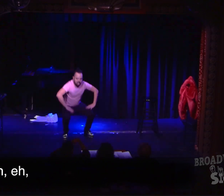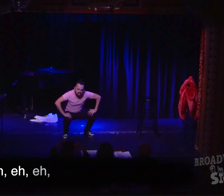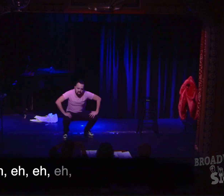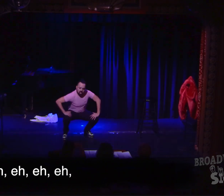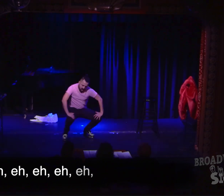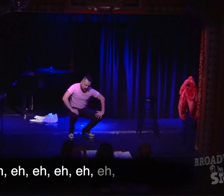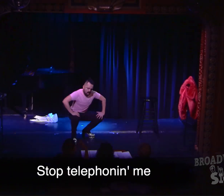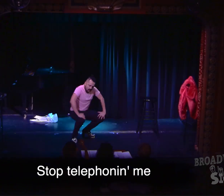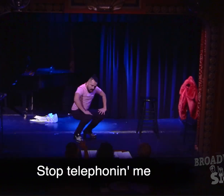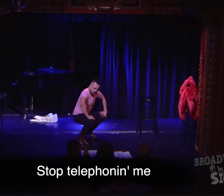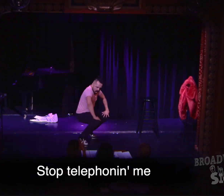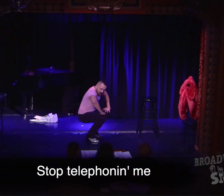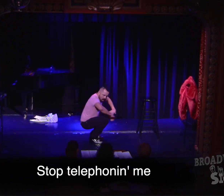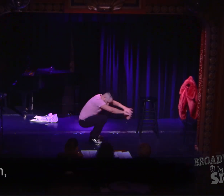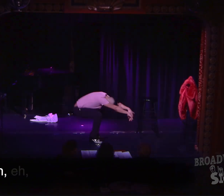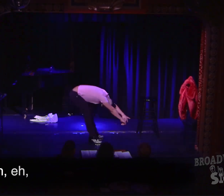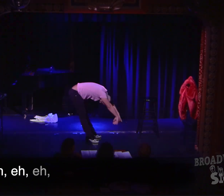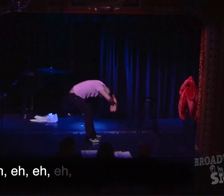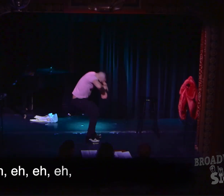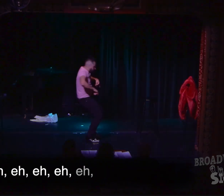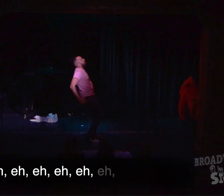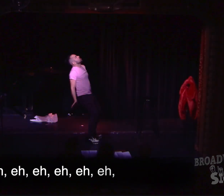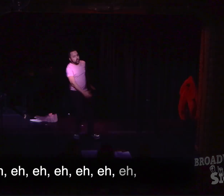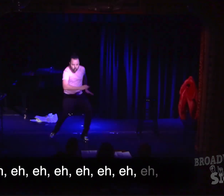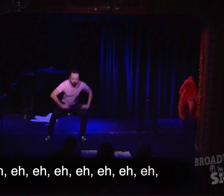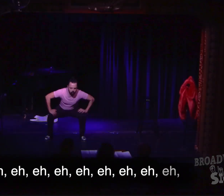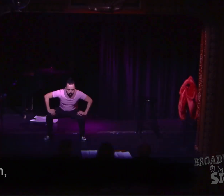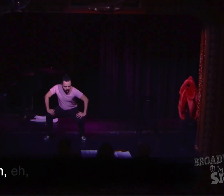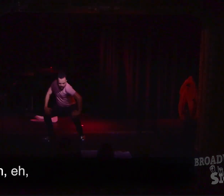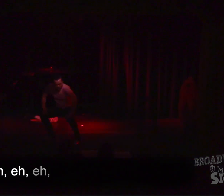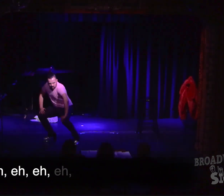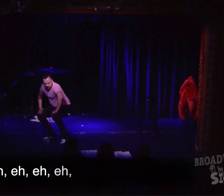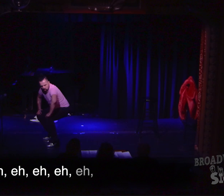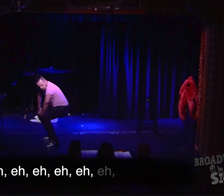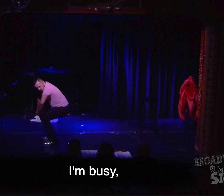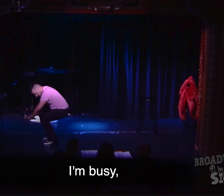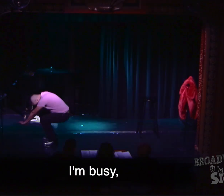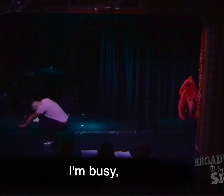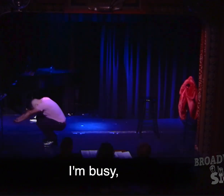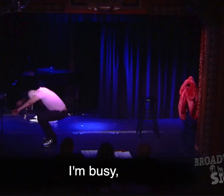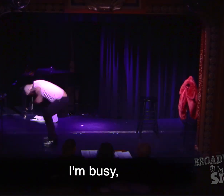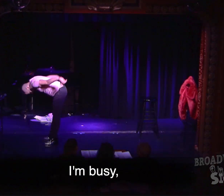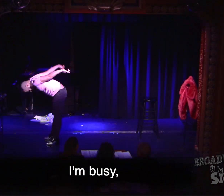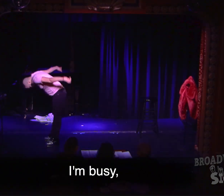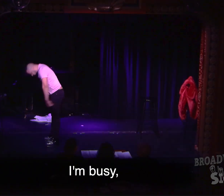Stop telephoning me, I'm my area I'm being saved